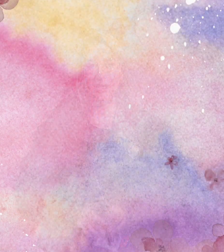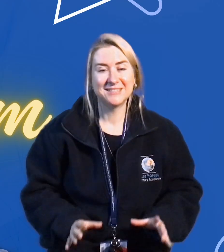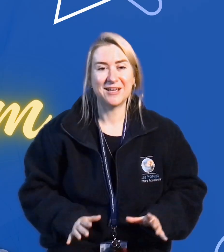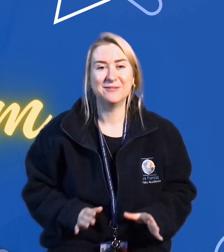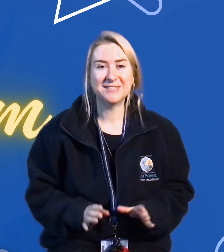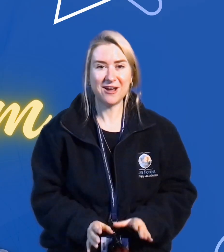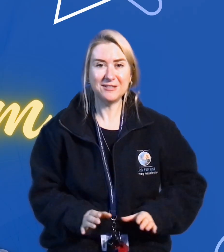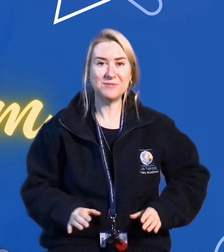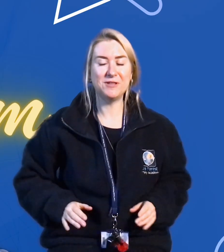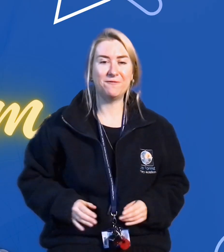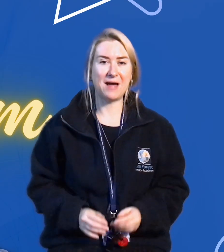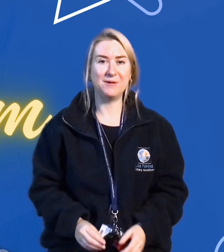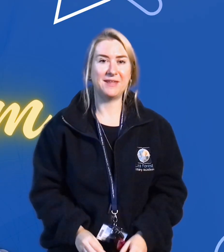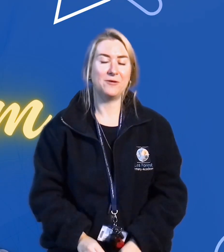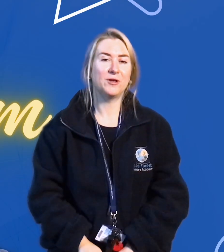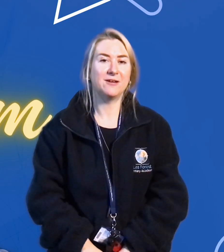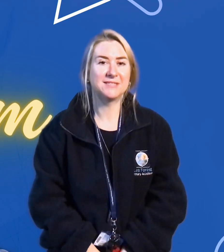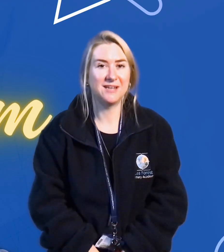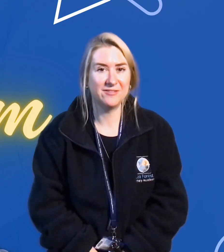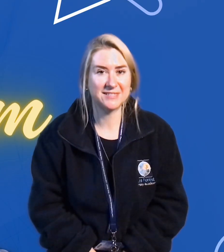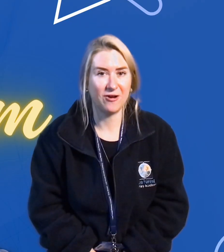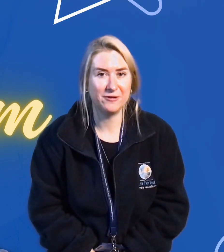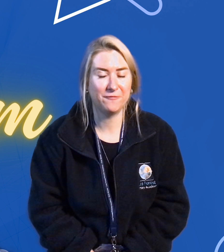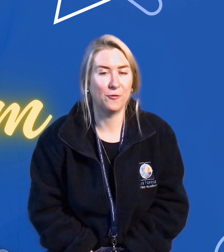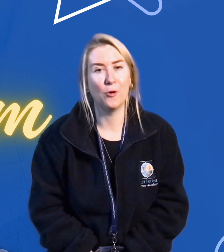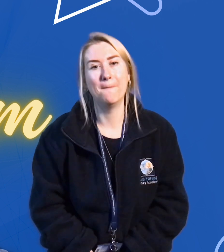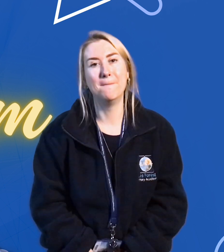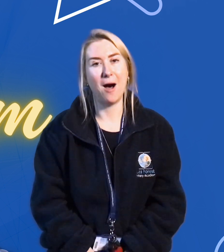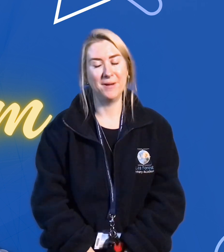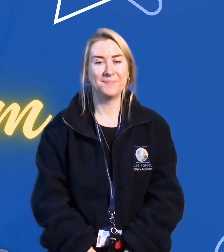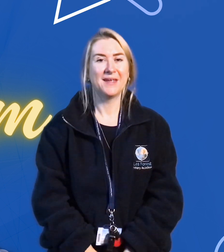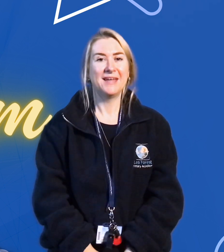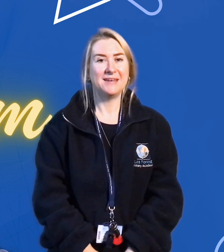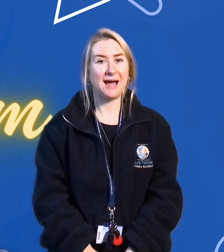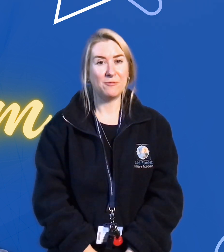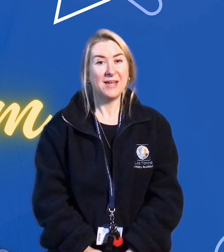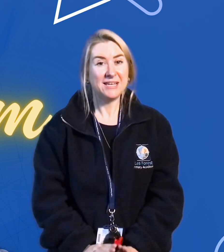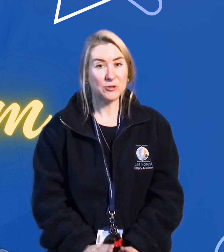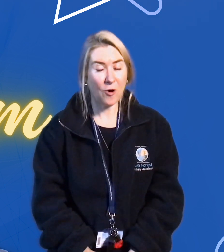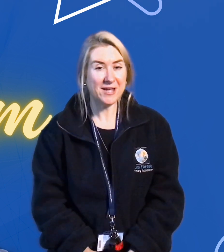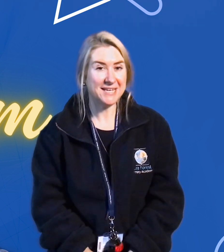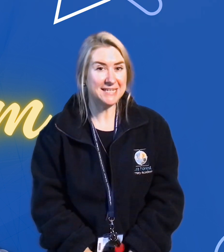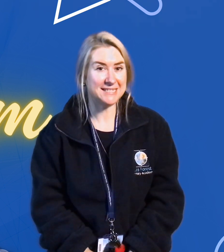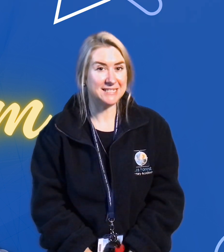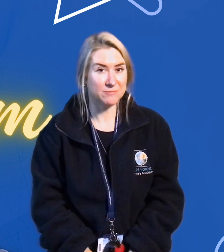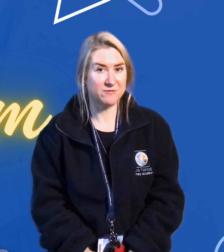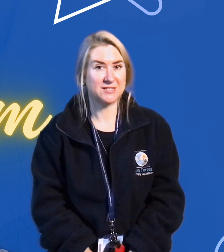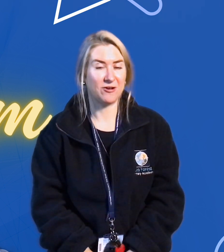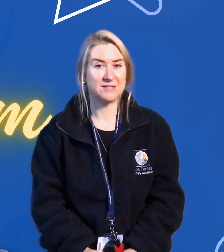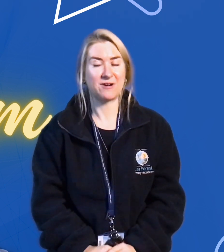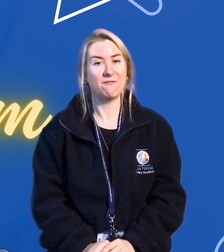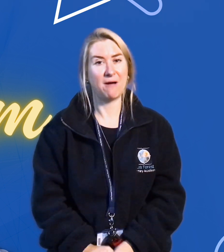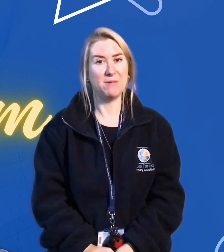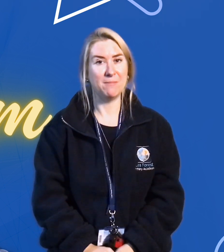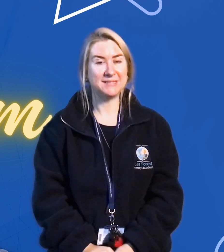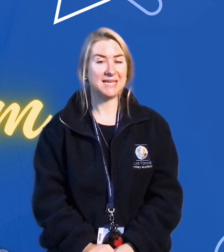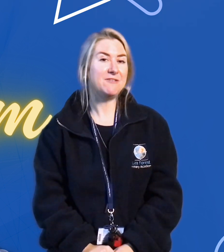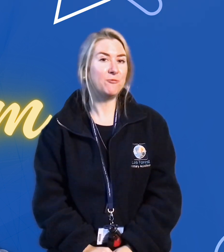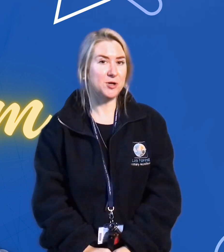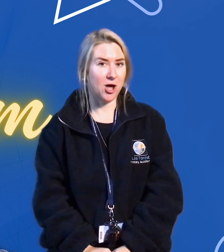So starting with family then we're going to learn the sign for mum. Now it's quite easy some of the signs for our family members if we know